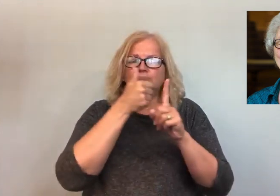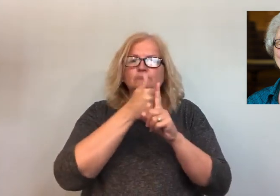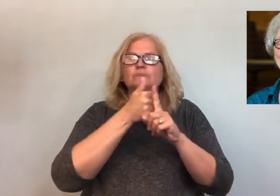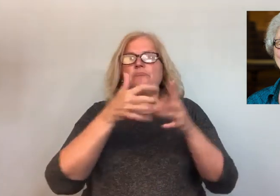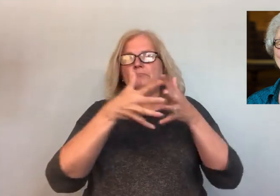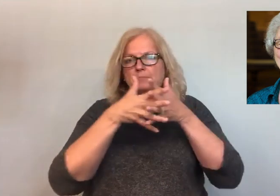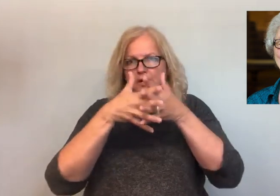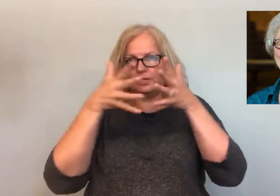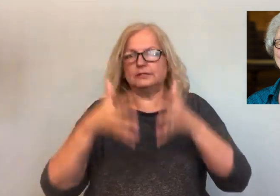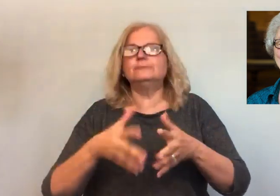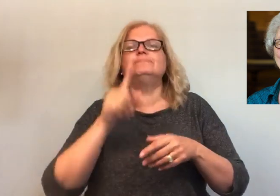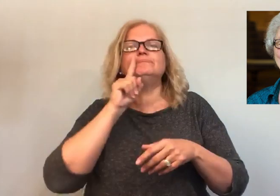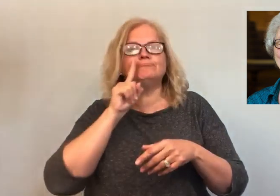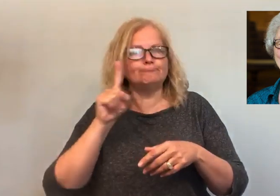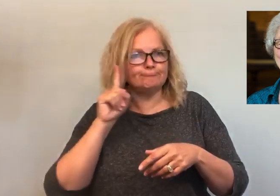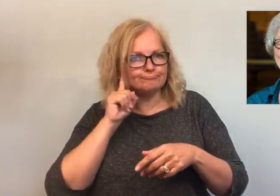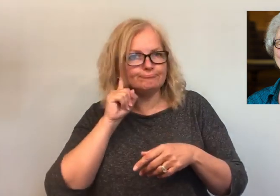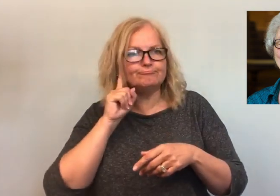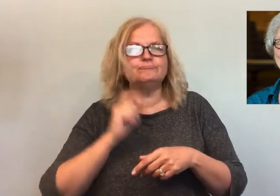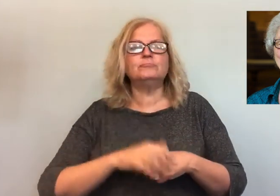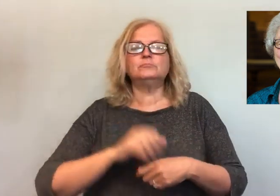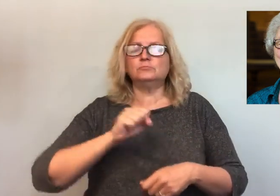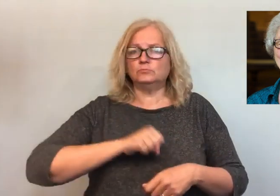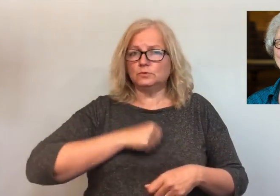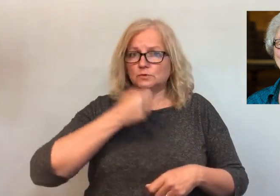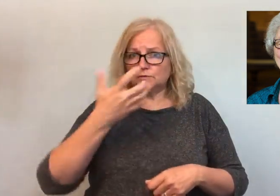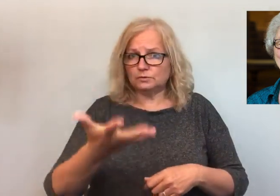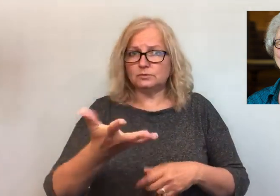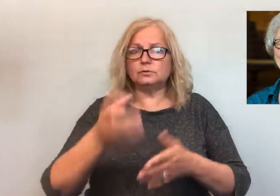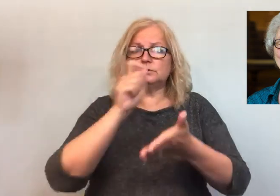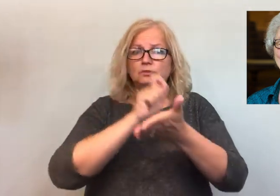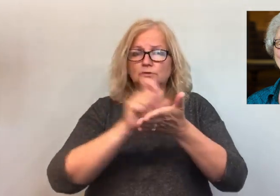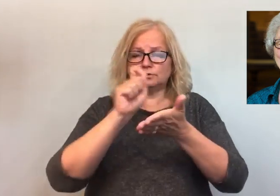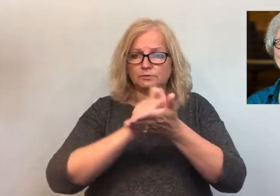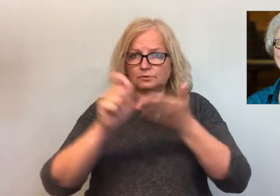She's an American Deaf poet, writer, teacher, and advocate.